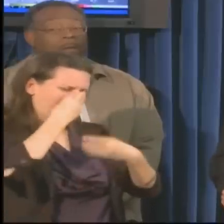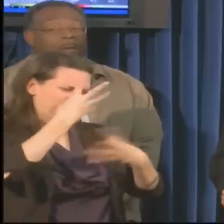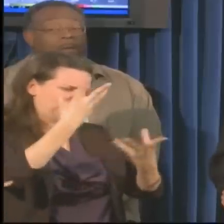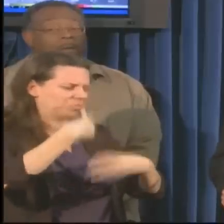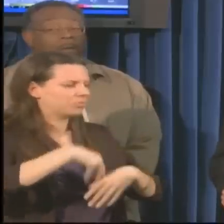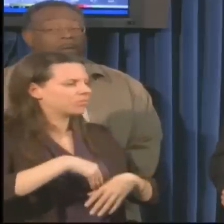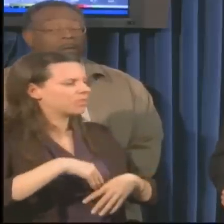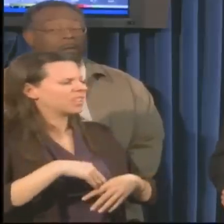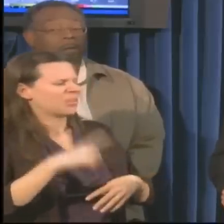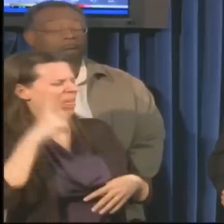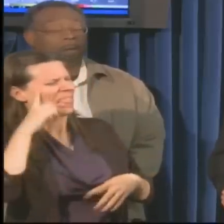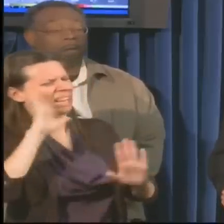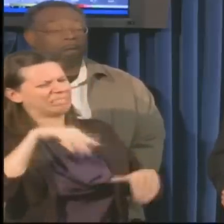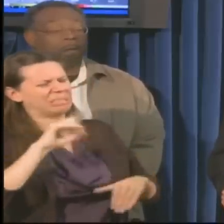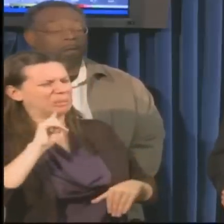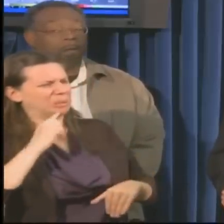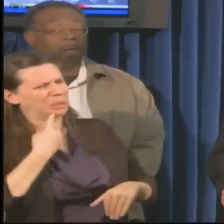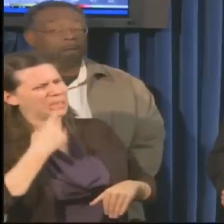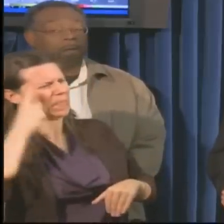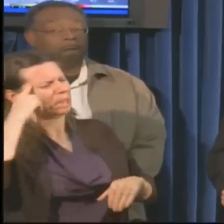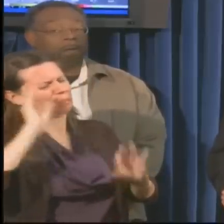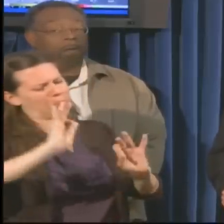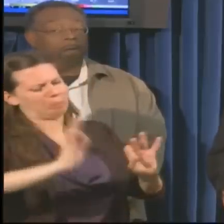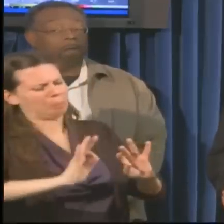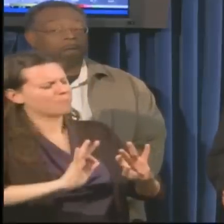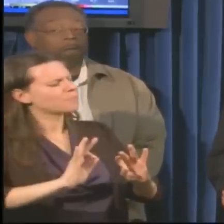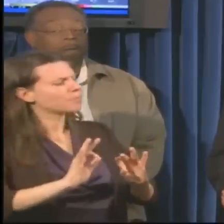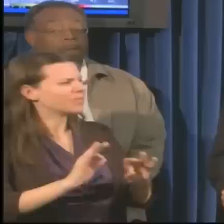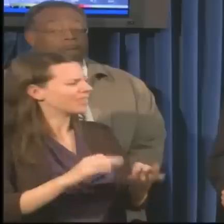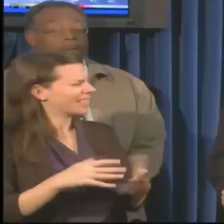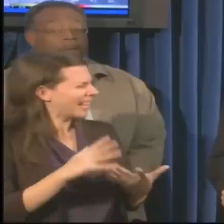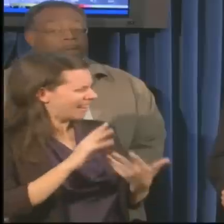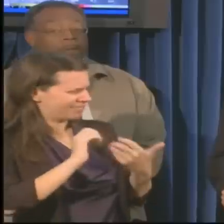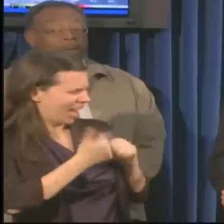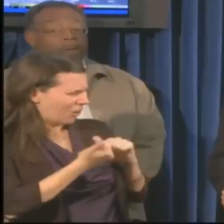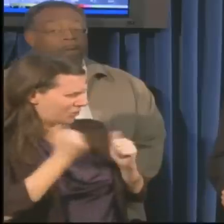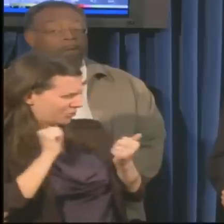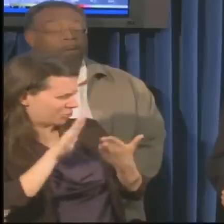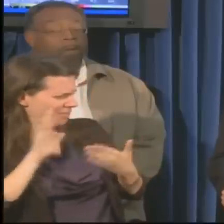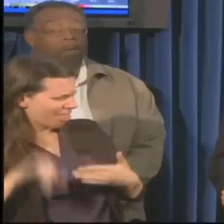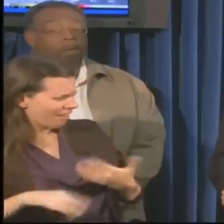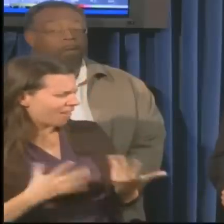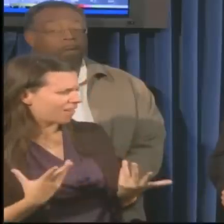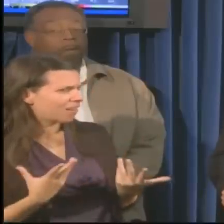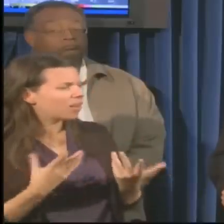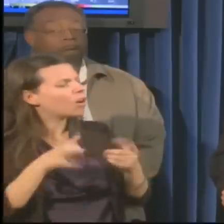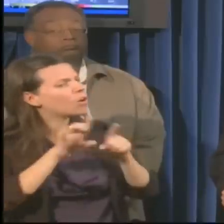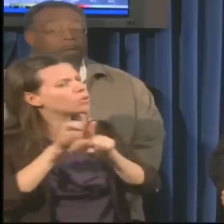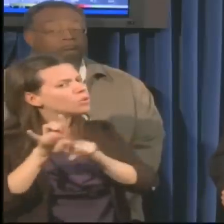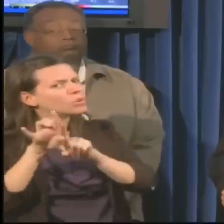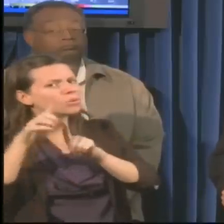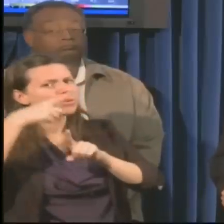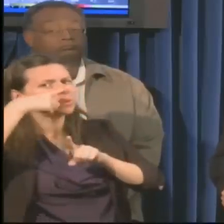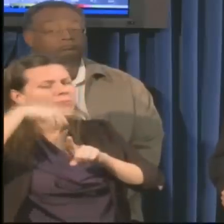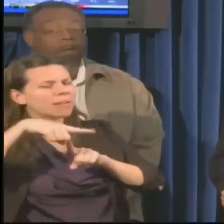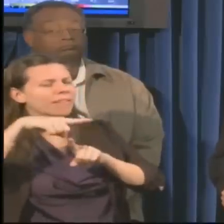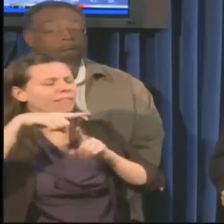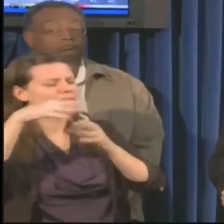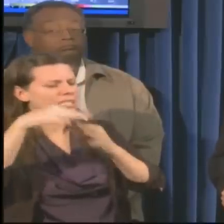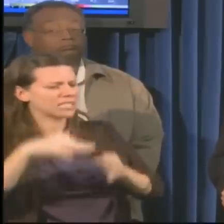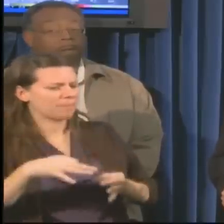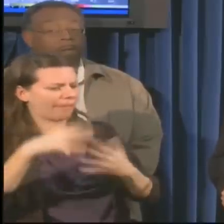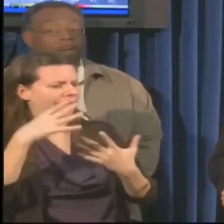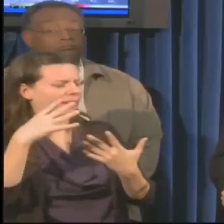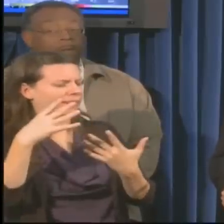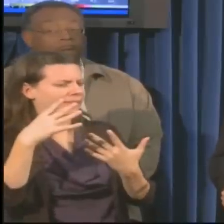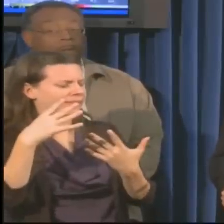not taking this as seriously as everybody's saying? What do you say to those folks? And as part of that, can you sort of give people throughout the